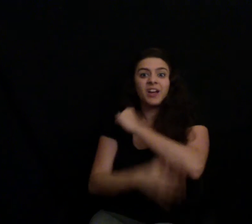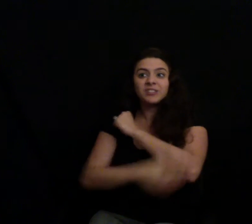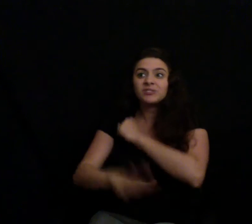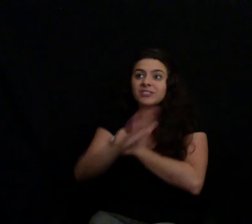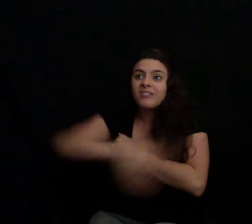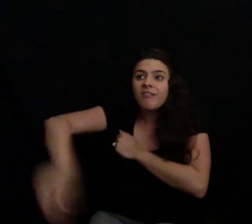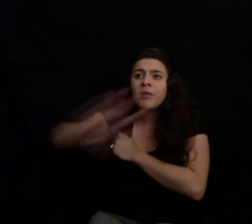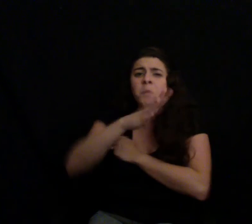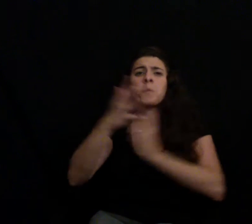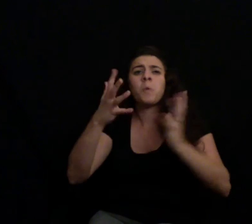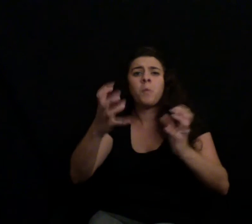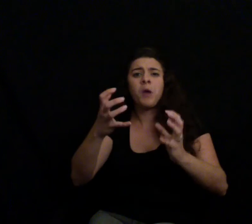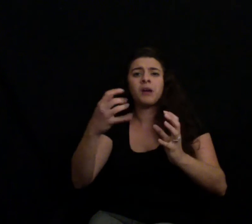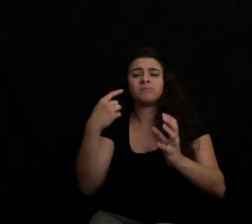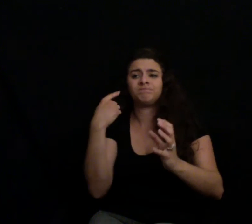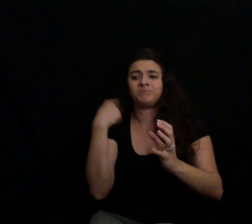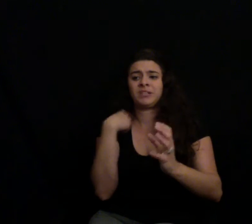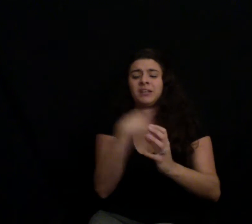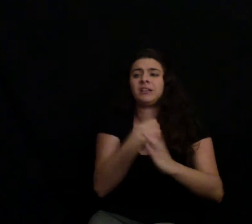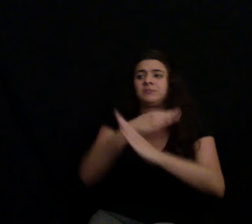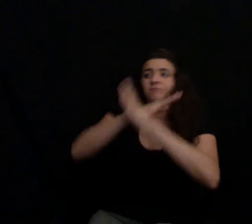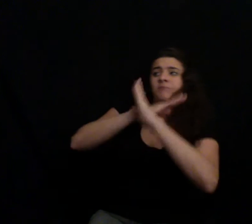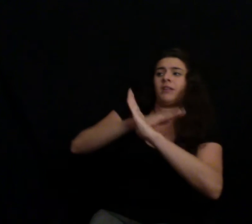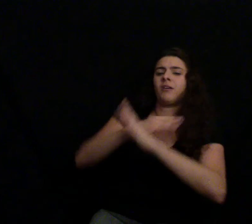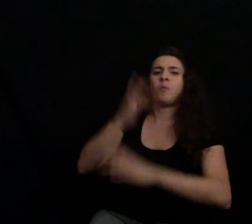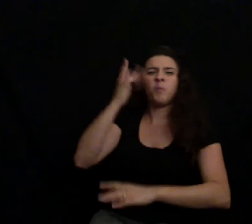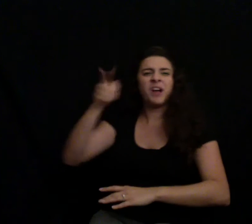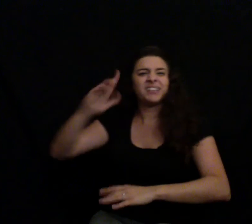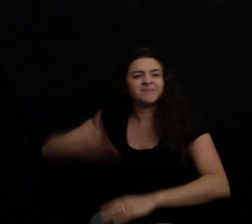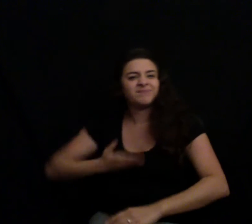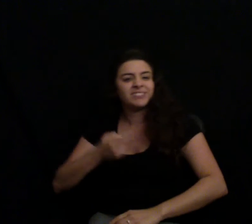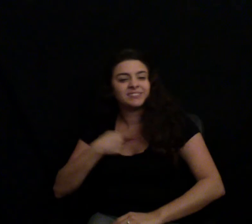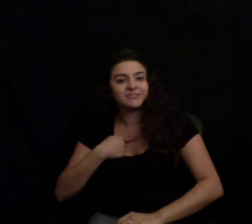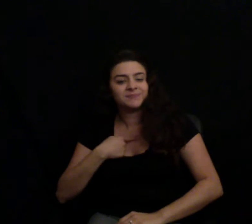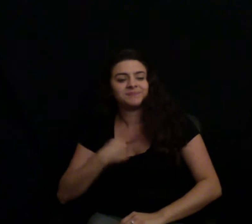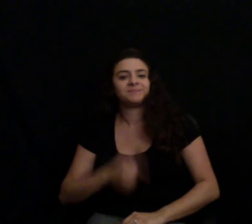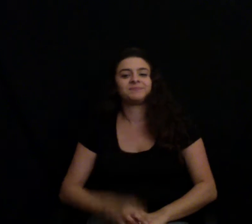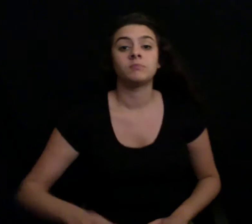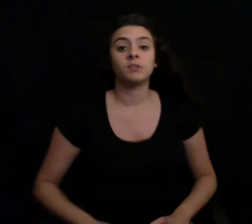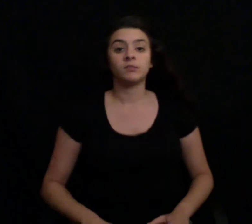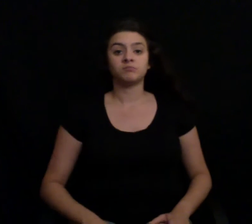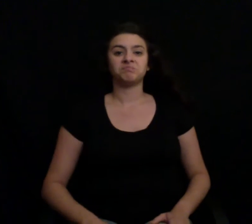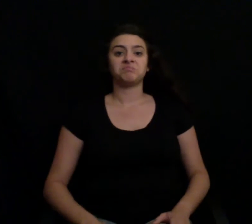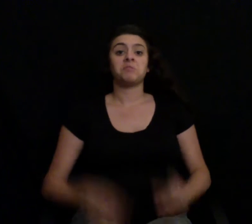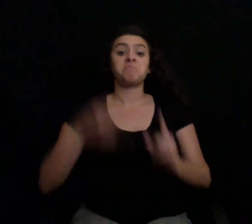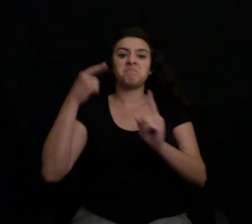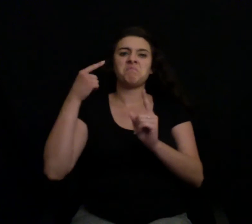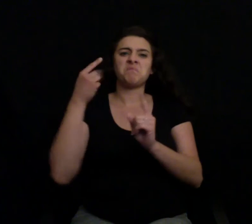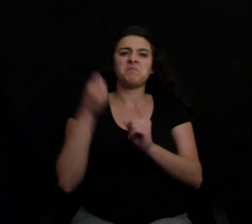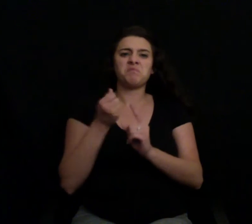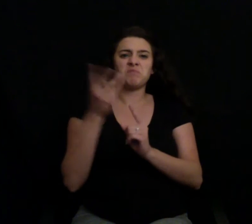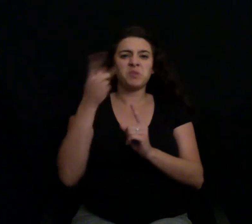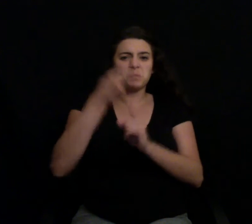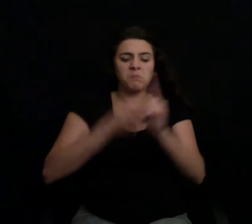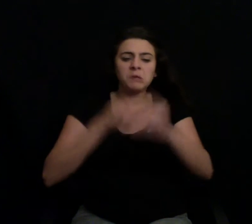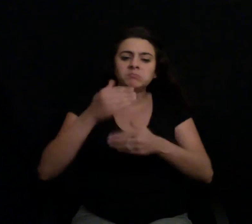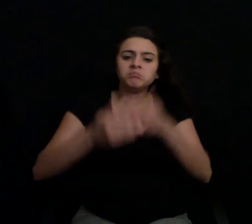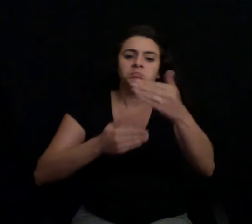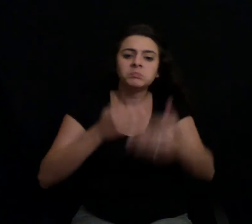definitely out of the ordinary. Over the next few months, Leah and her crew made several visits to Craig's farm to gather more